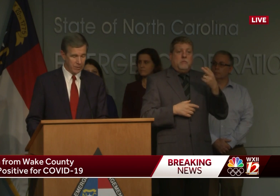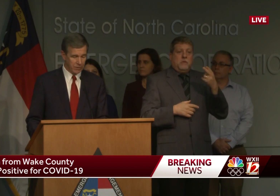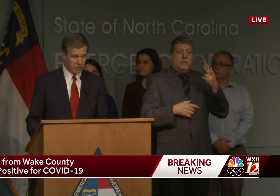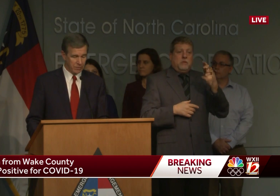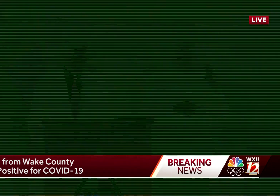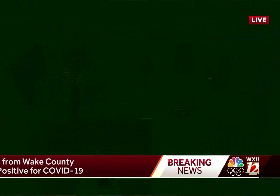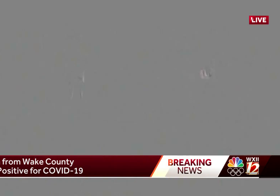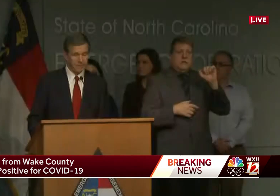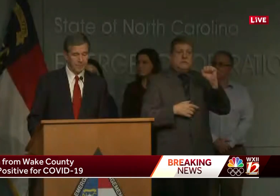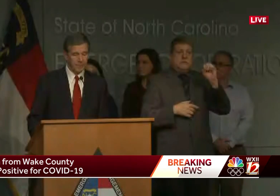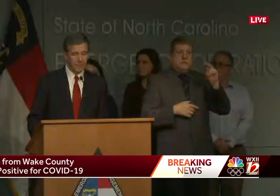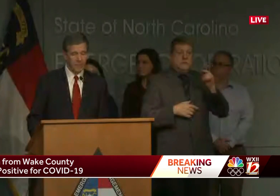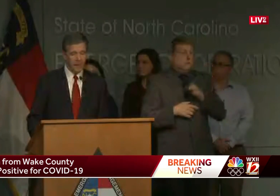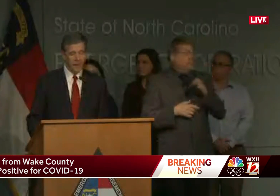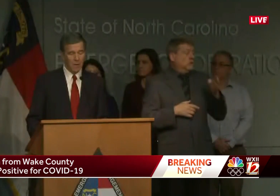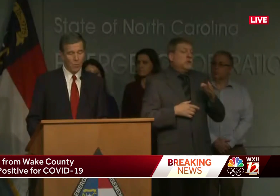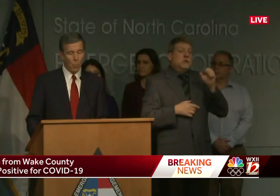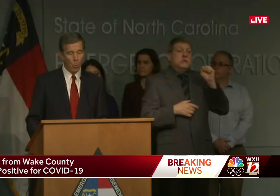Eric Hooks,